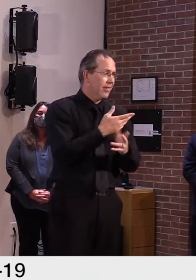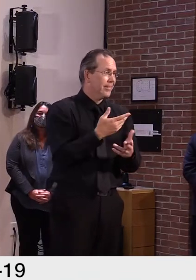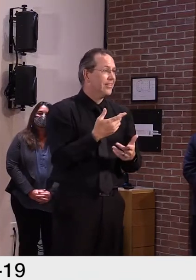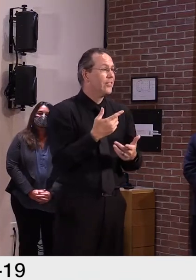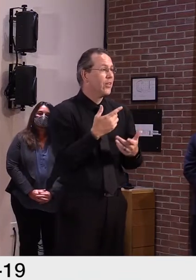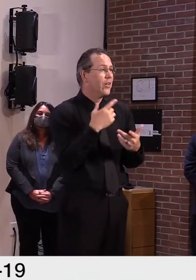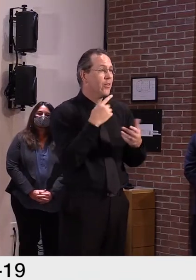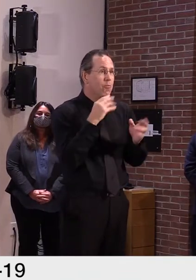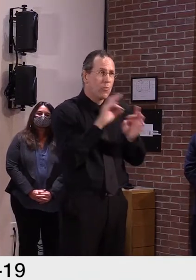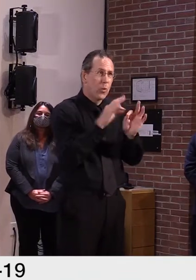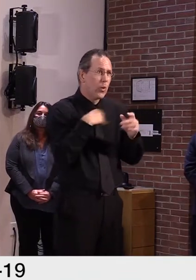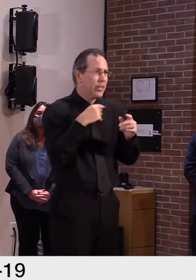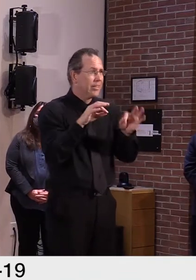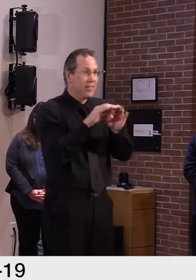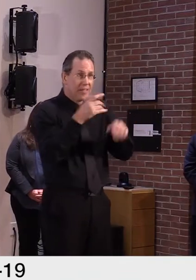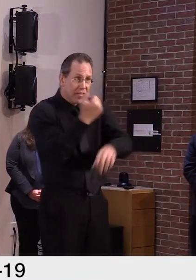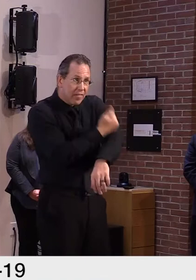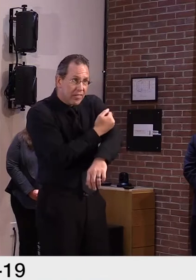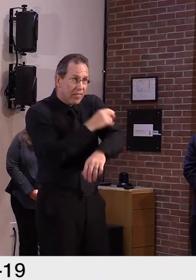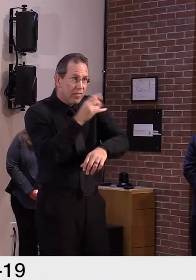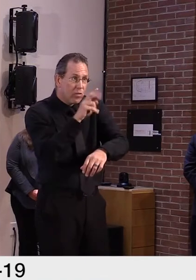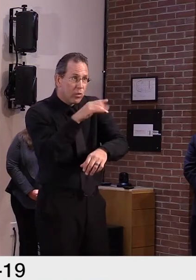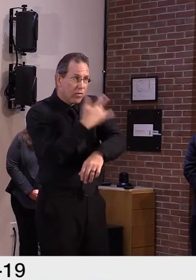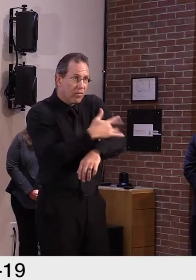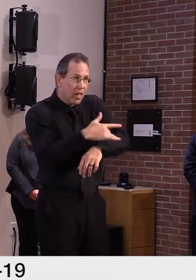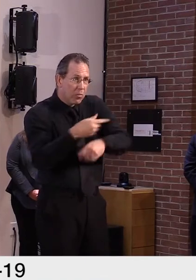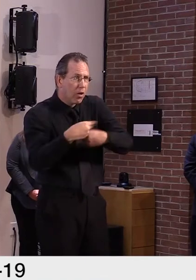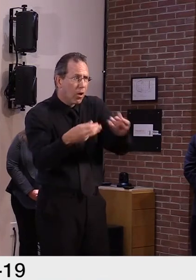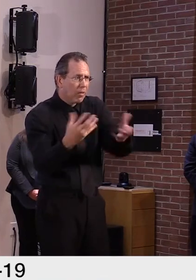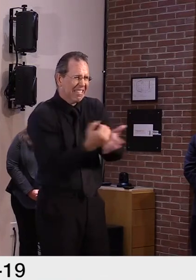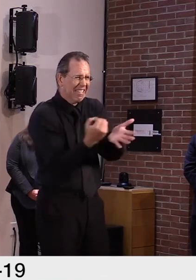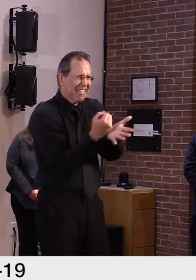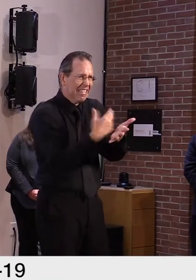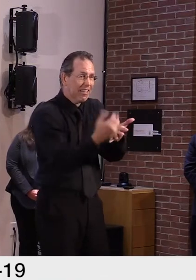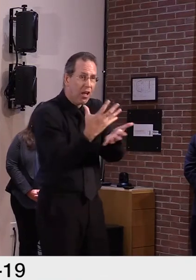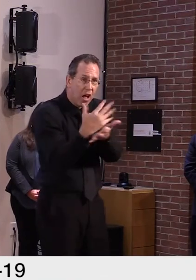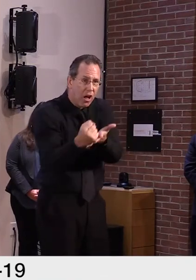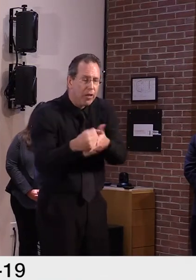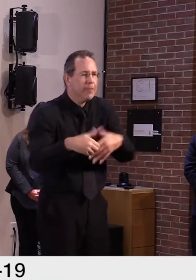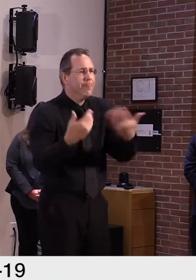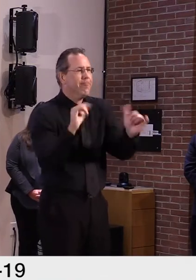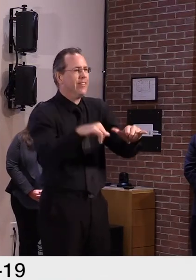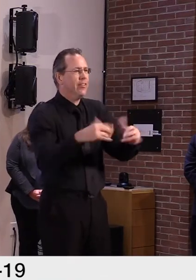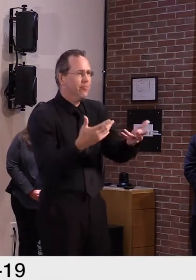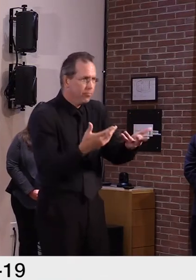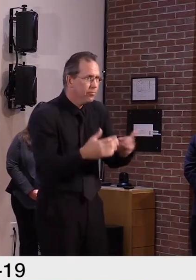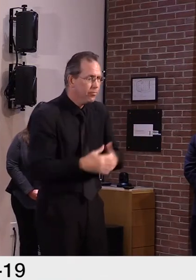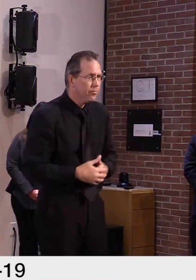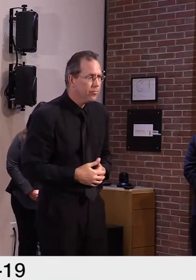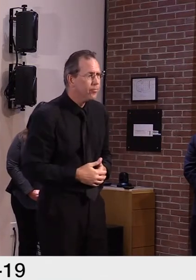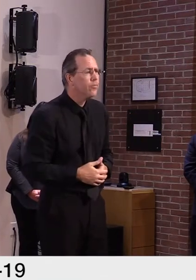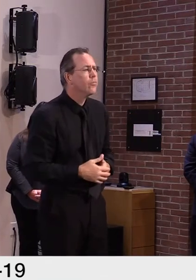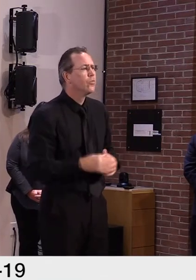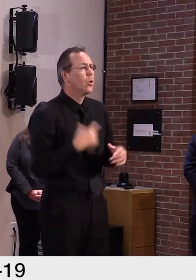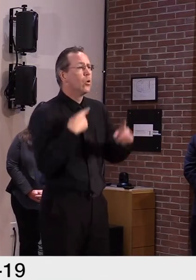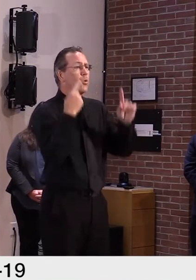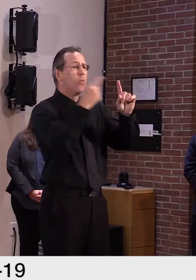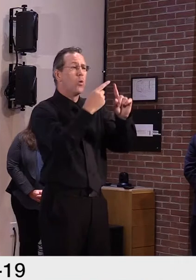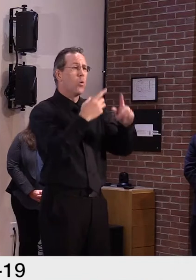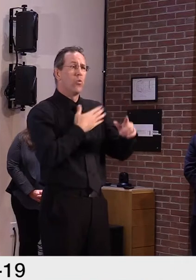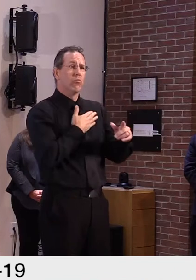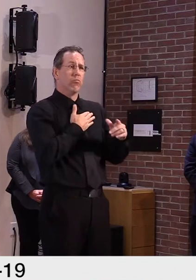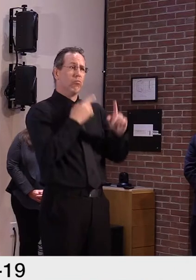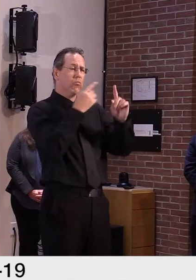50%. I don't want to put a firm number on 60 or 70, but, you know, in that direction would be astounding